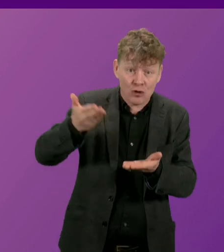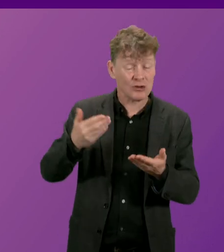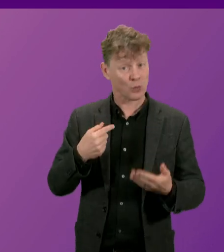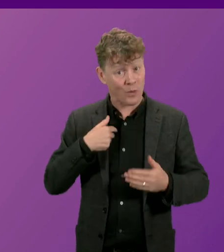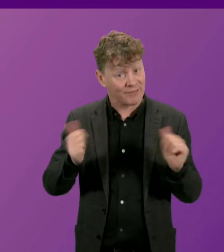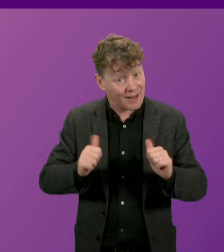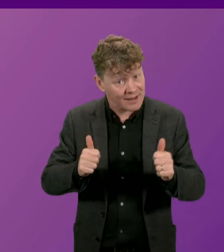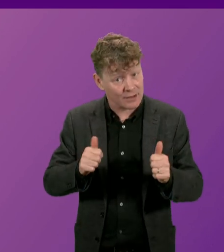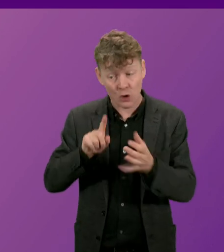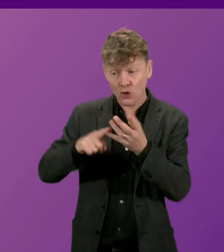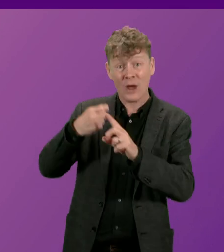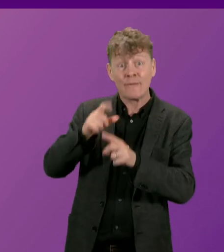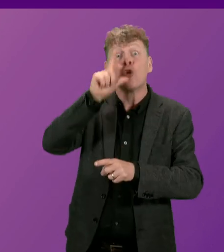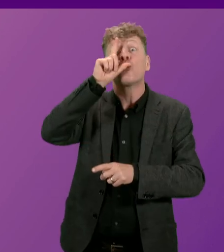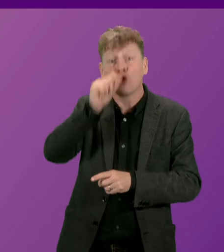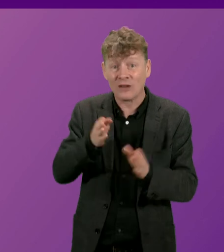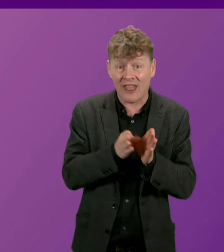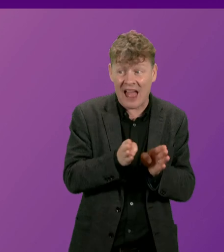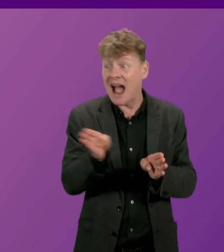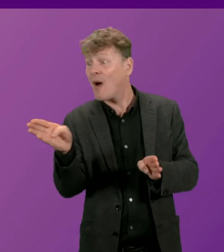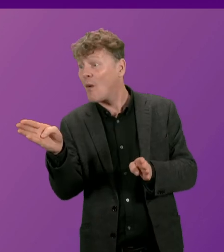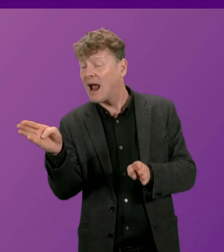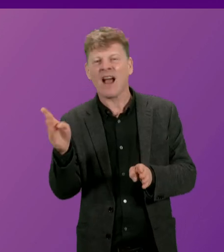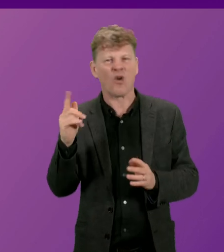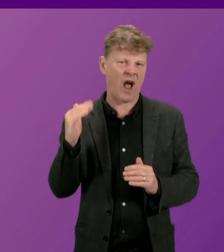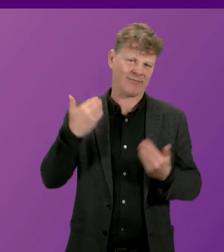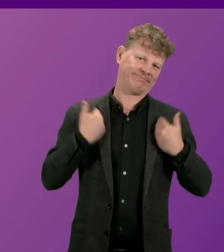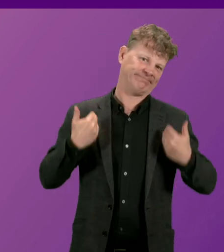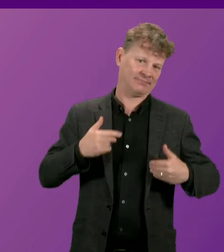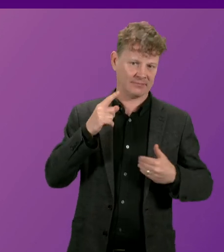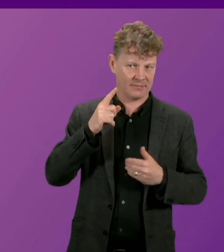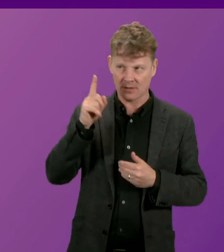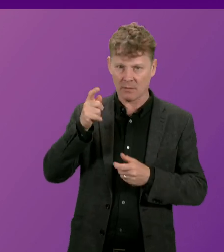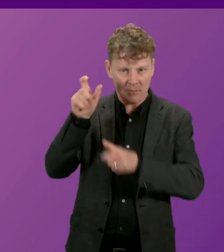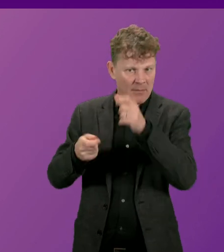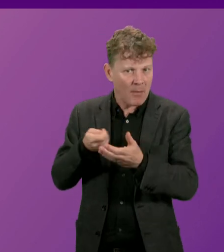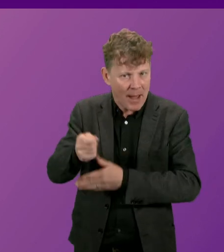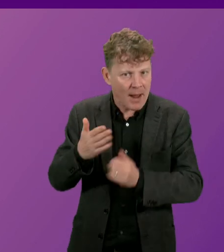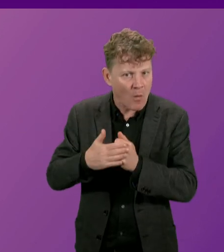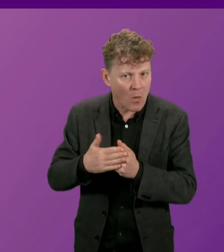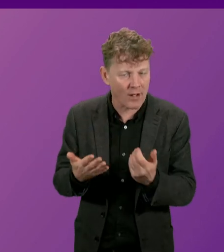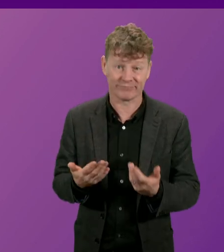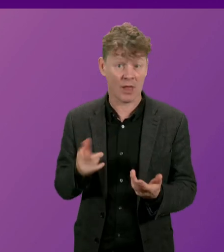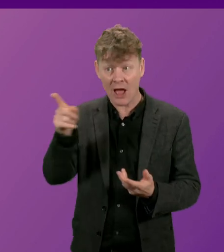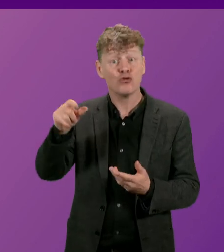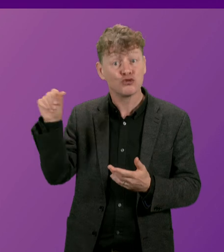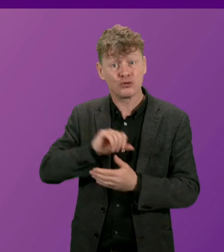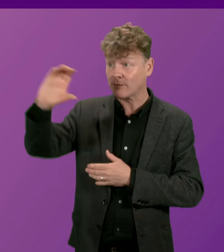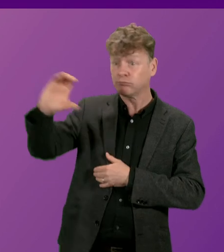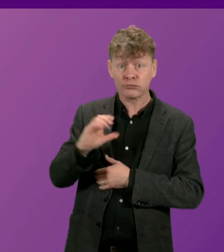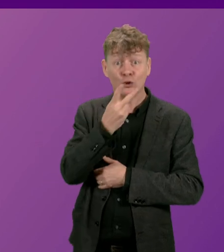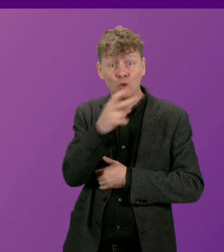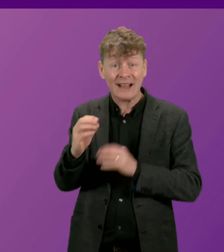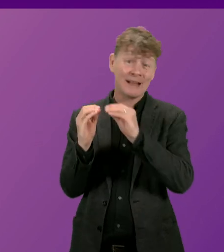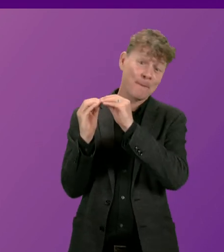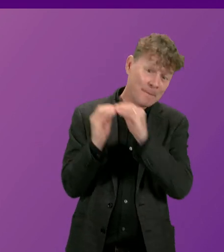there was a way the UK Government could have done it by asking people in higher incomes to pay more in taxation. That would have generated about £20 billion